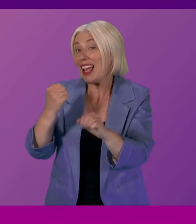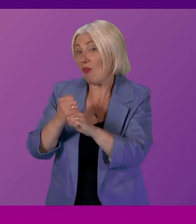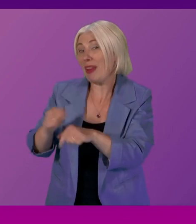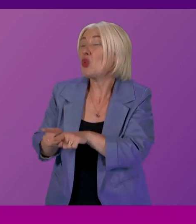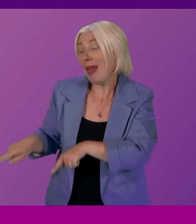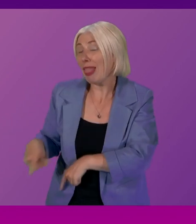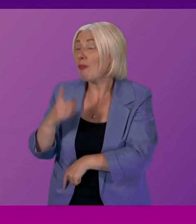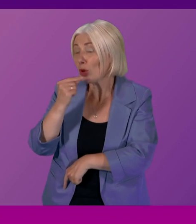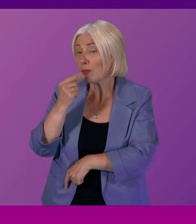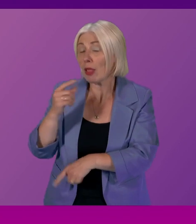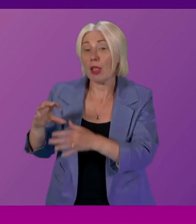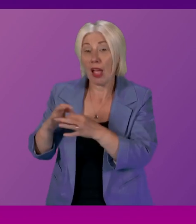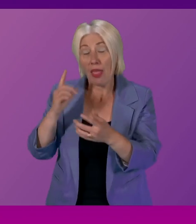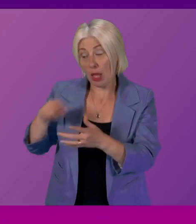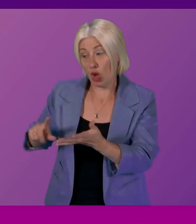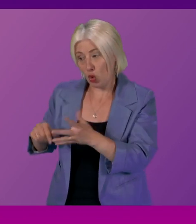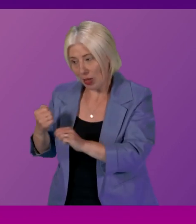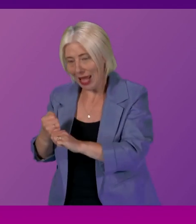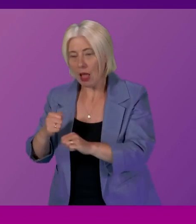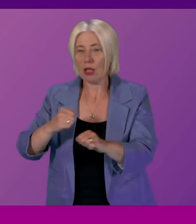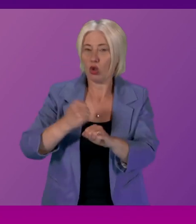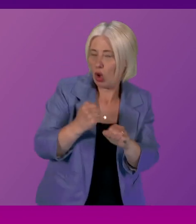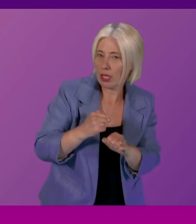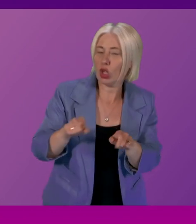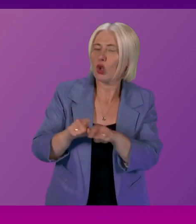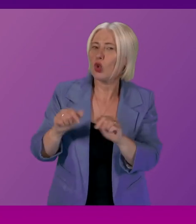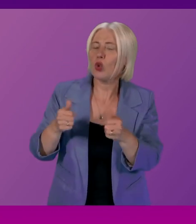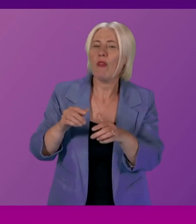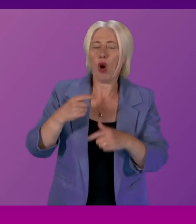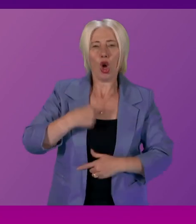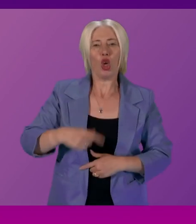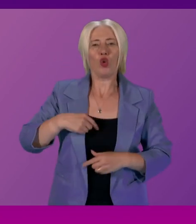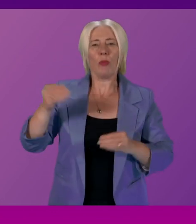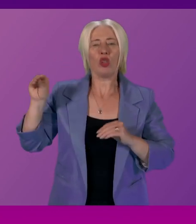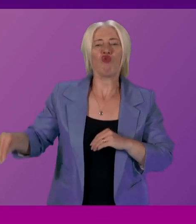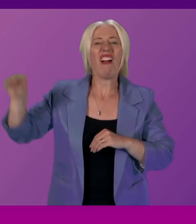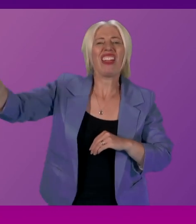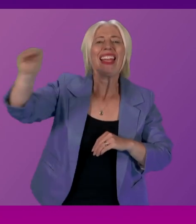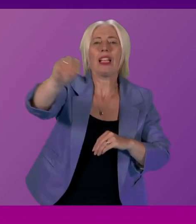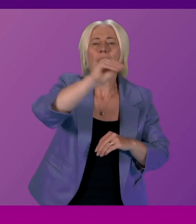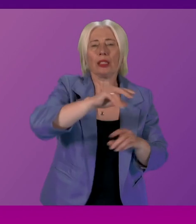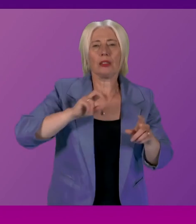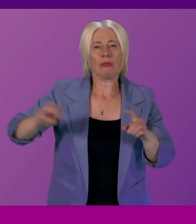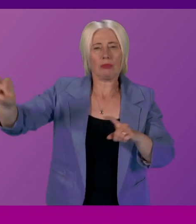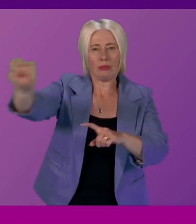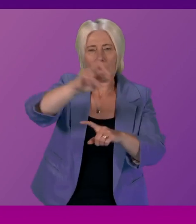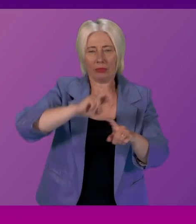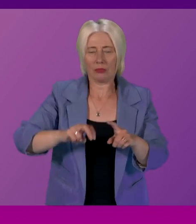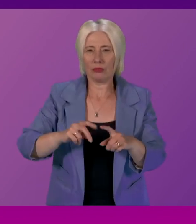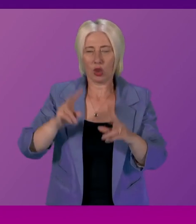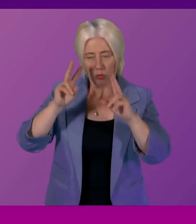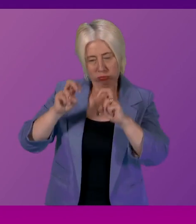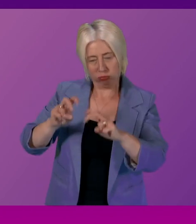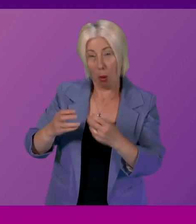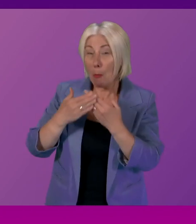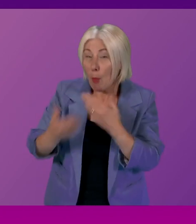can I think the UK government and Scottish government have worked well on issues such as human trafficking in the past I'm happy to explore what more we can do on that